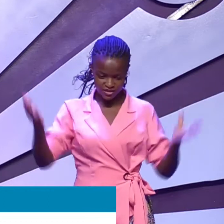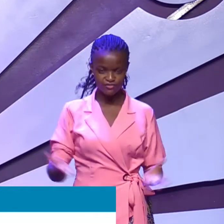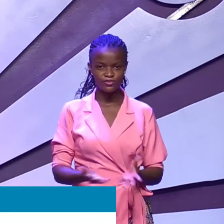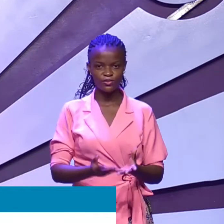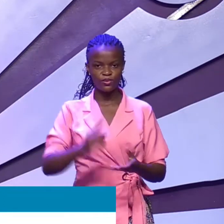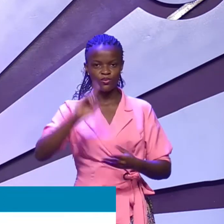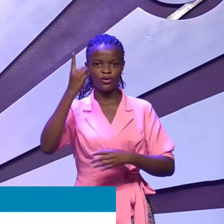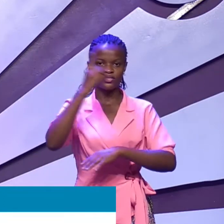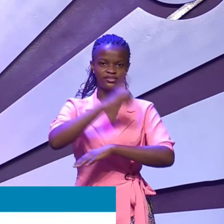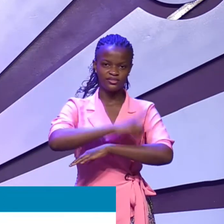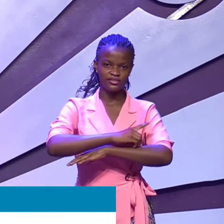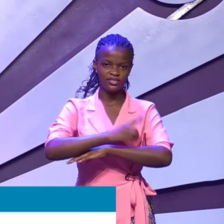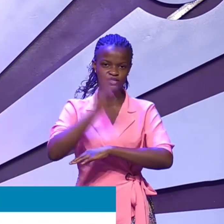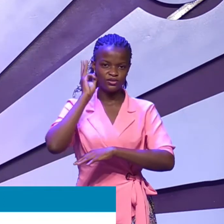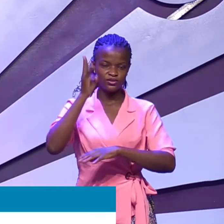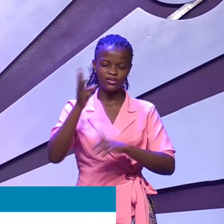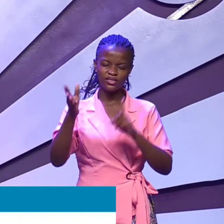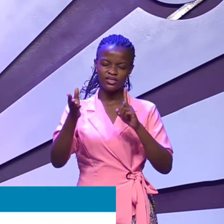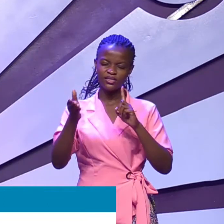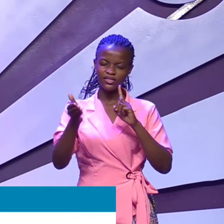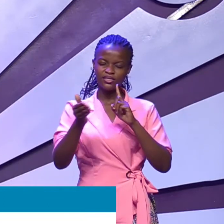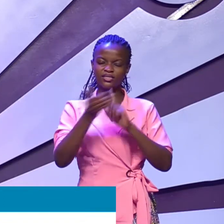one day you will encounter an unanswered prayer.